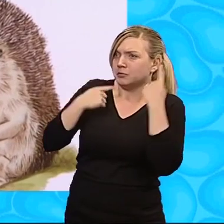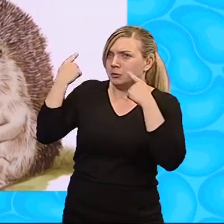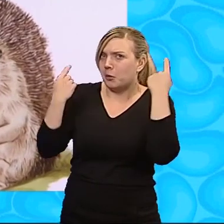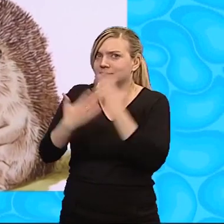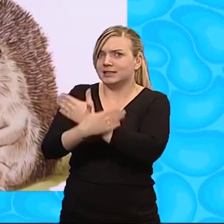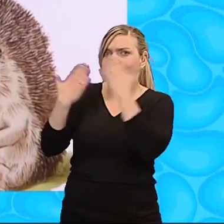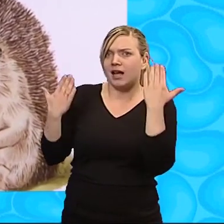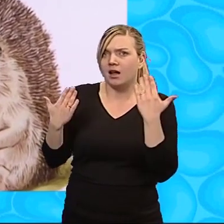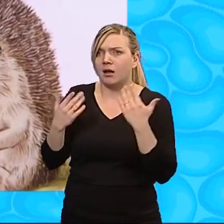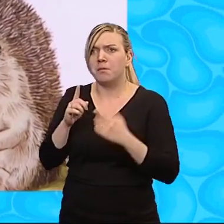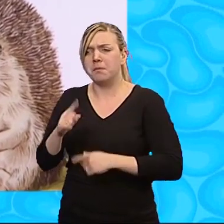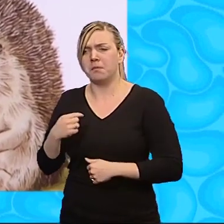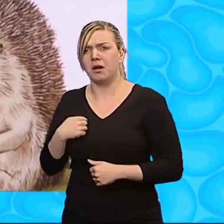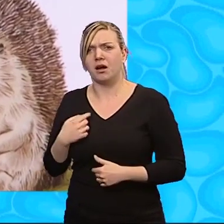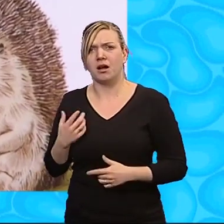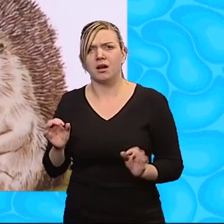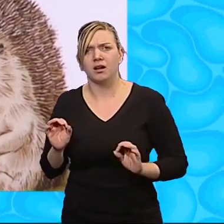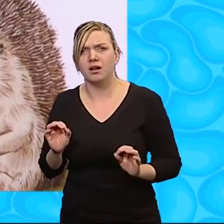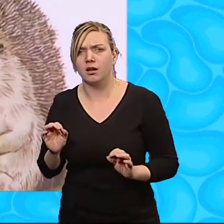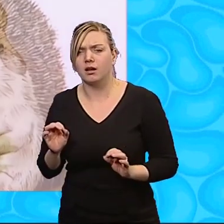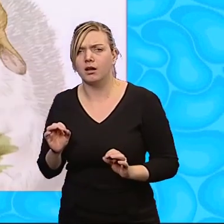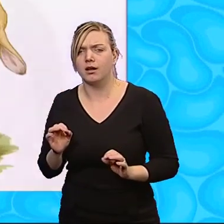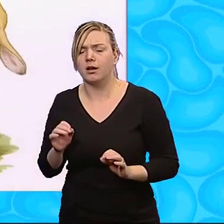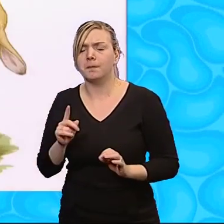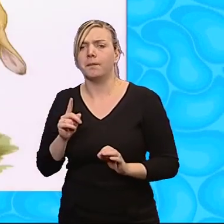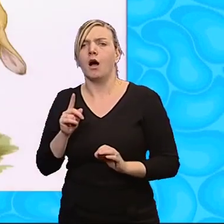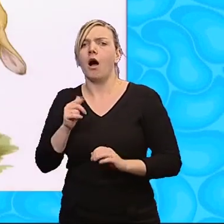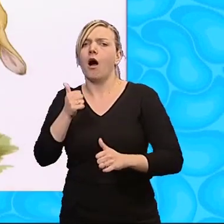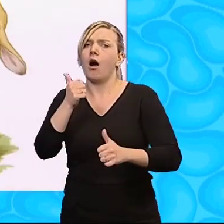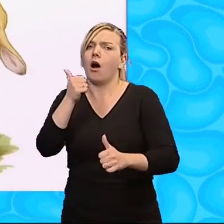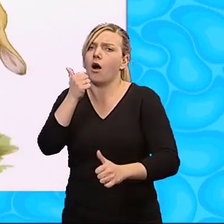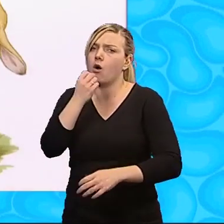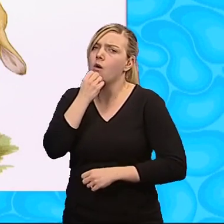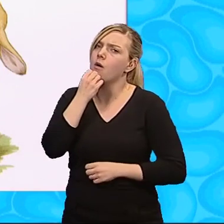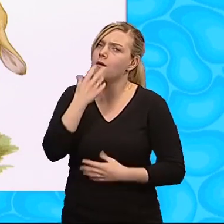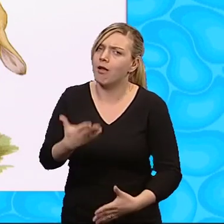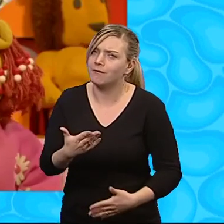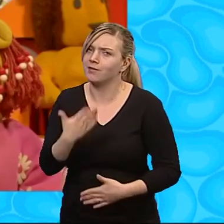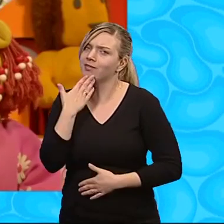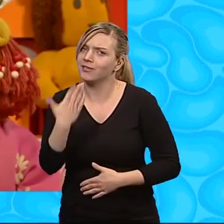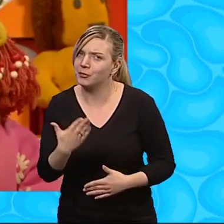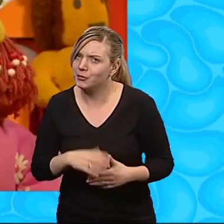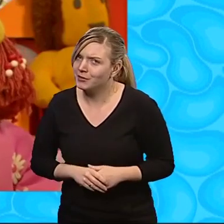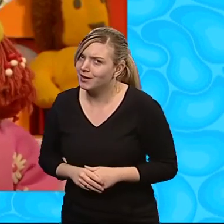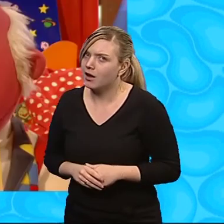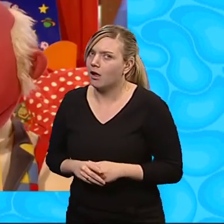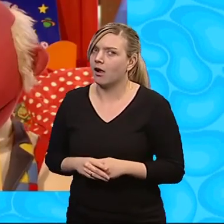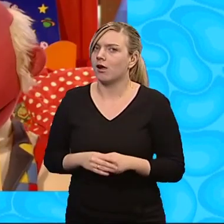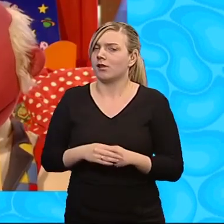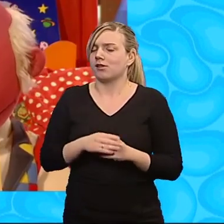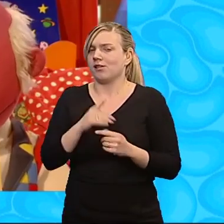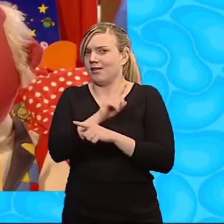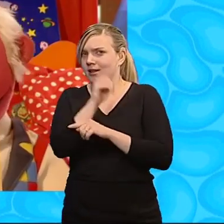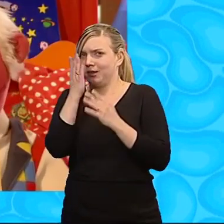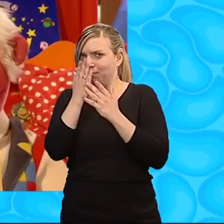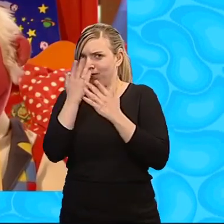But I'm not. Hedgehog stopped. Oh, it's just what I've always wanted. In the middle of the night,